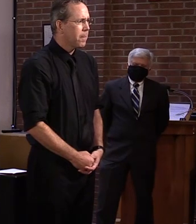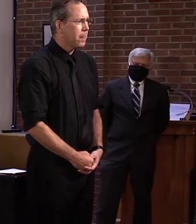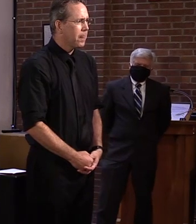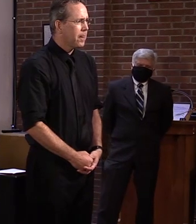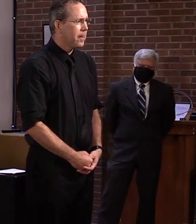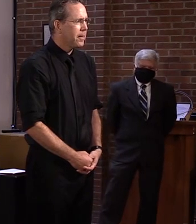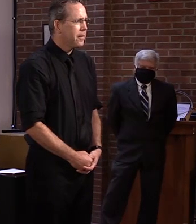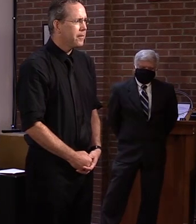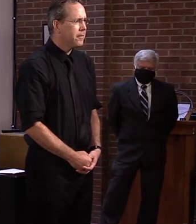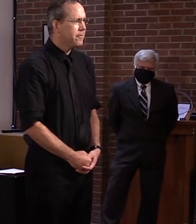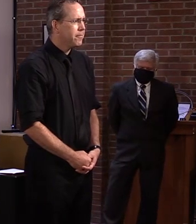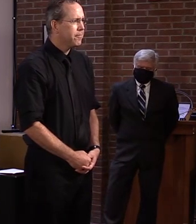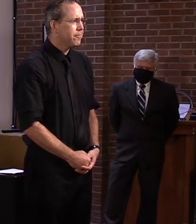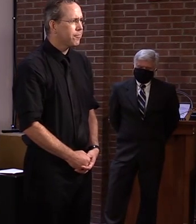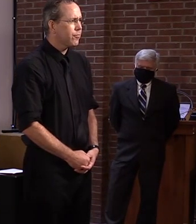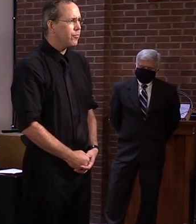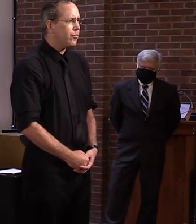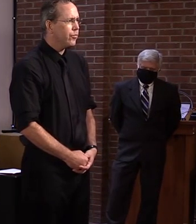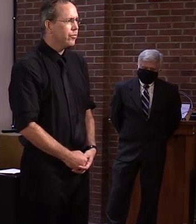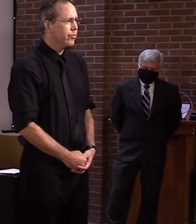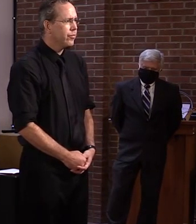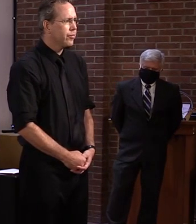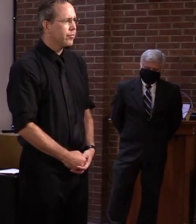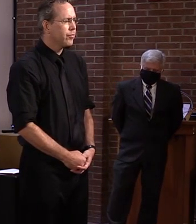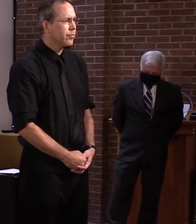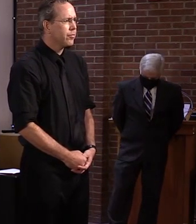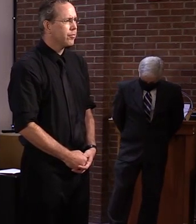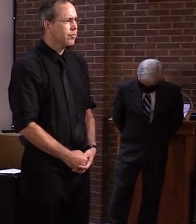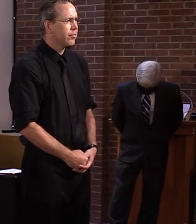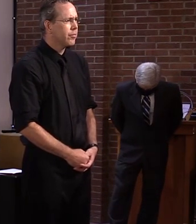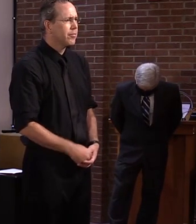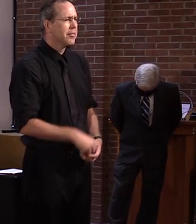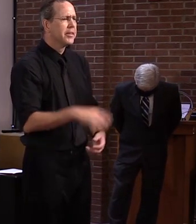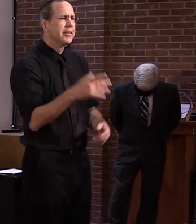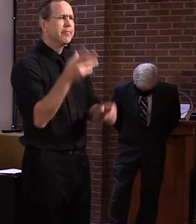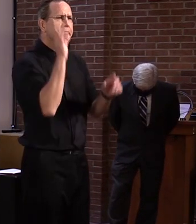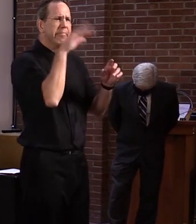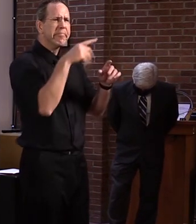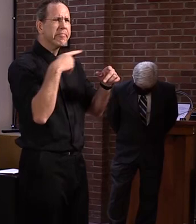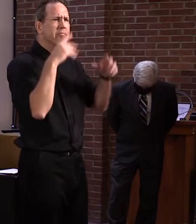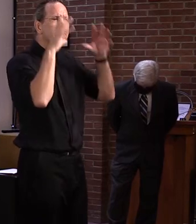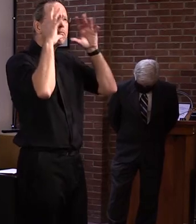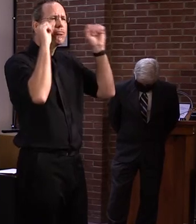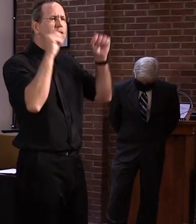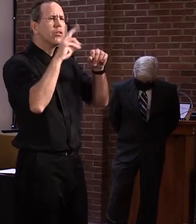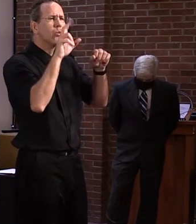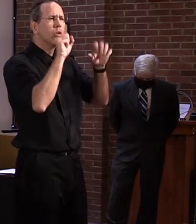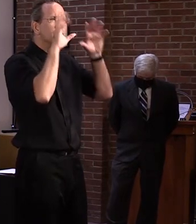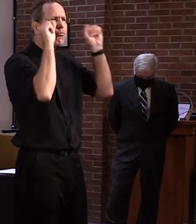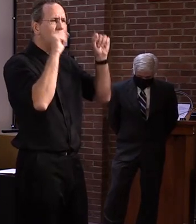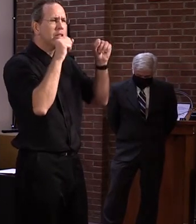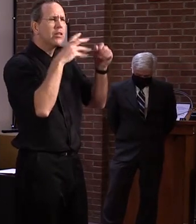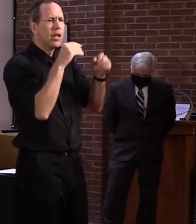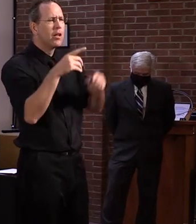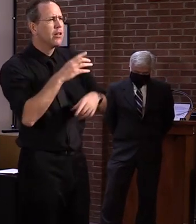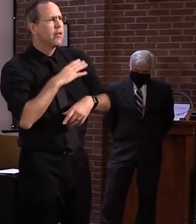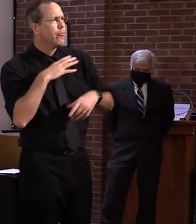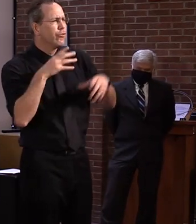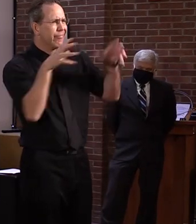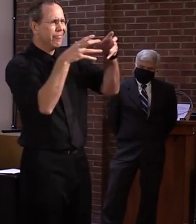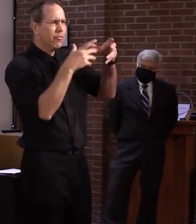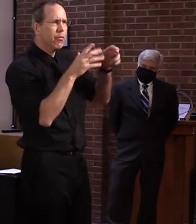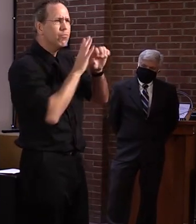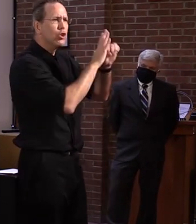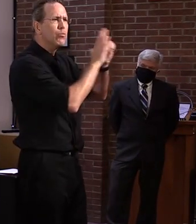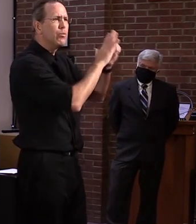be, what would the state do in evaluating